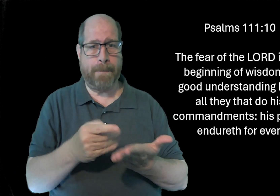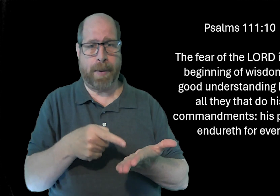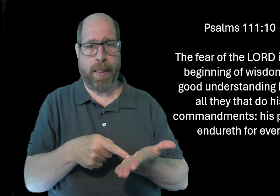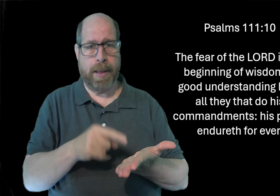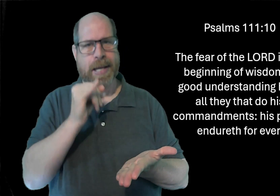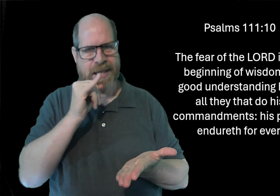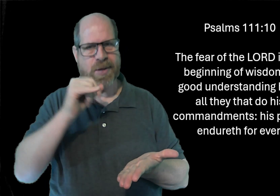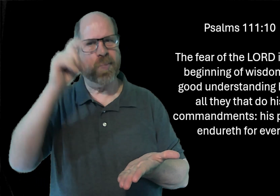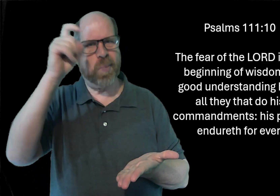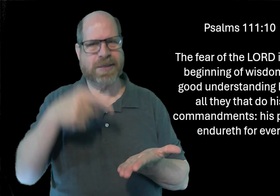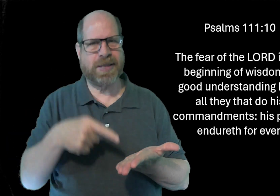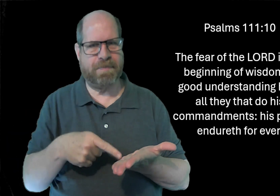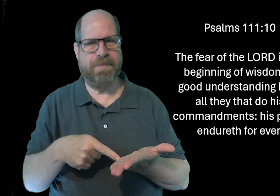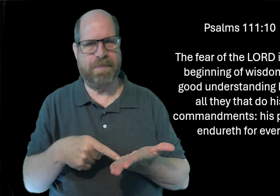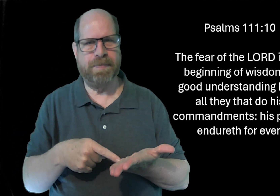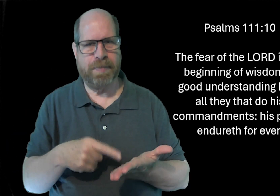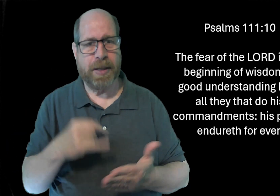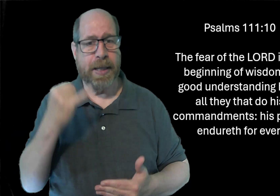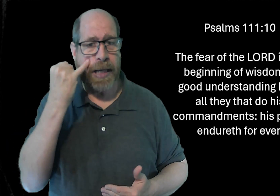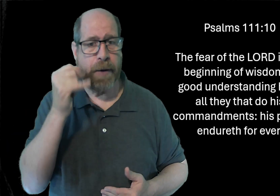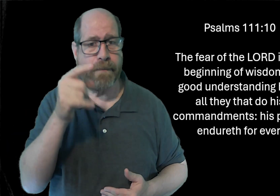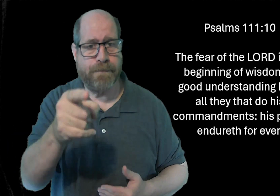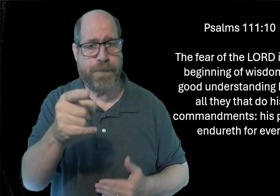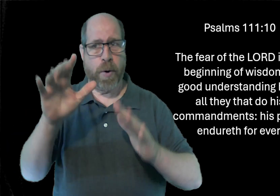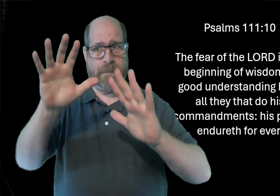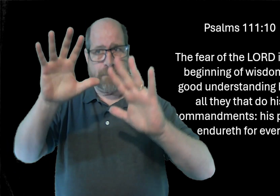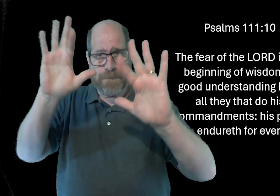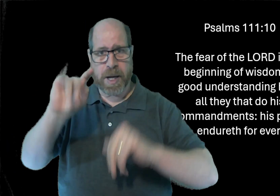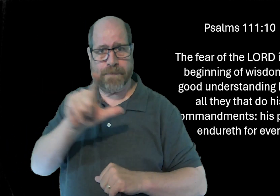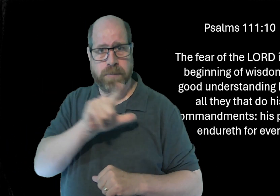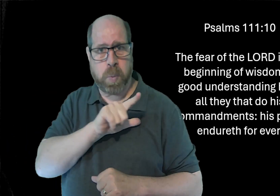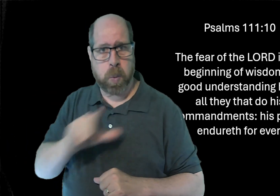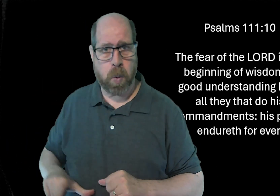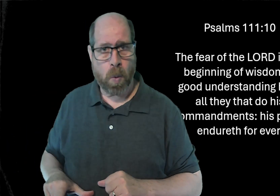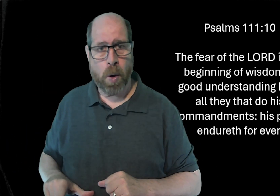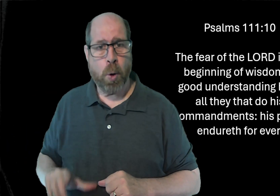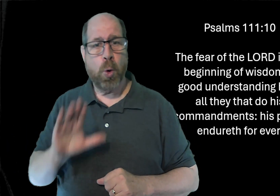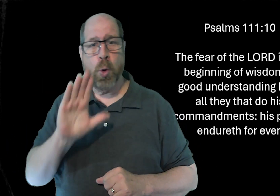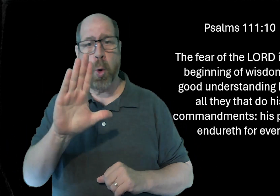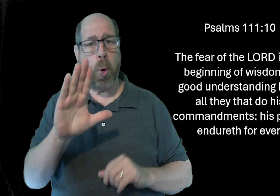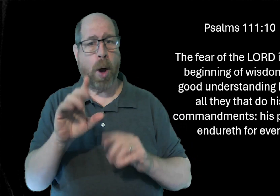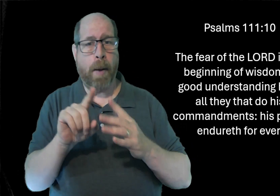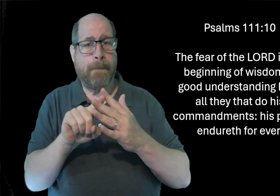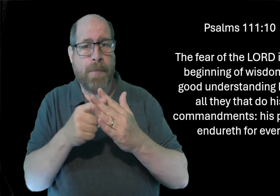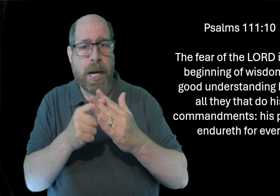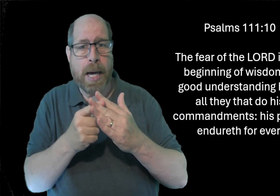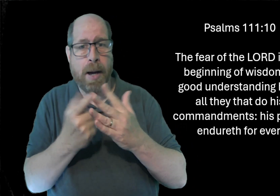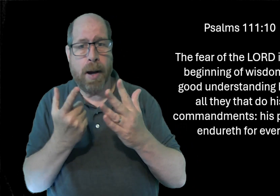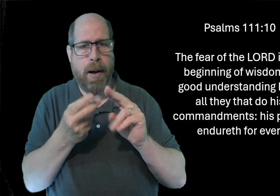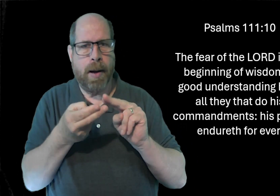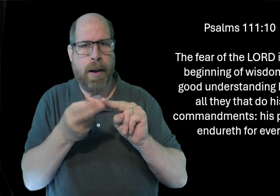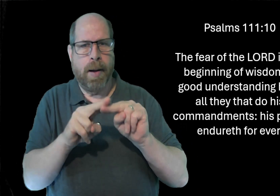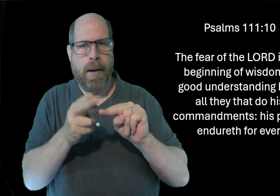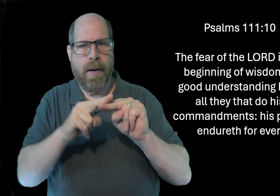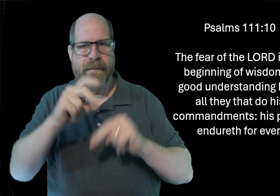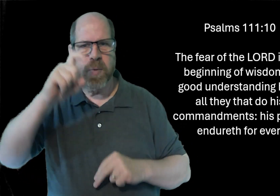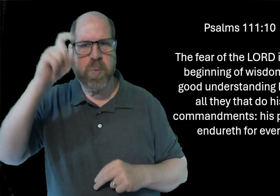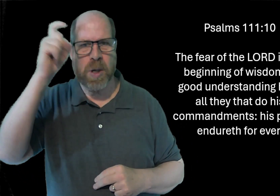God. The Bible is wisdom. And if you fear the Lord, that's the beginning of wisdom.